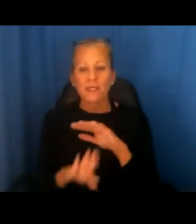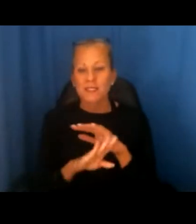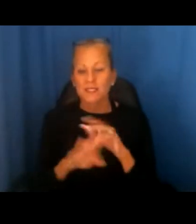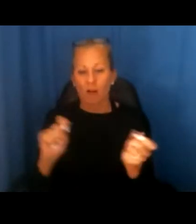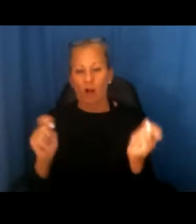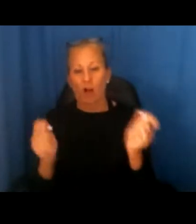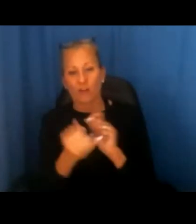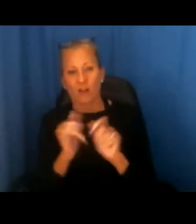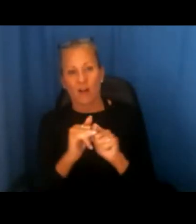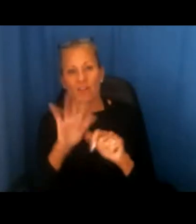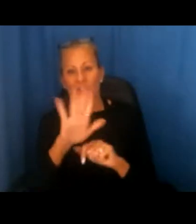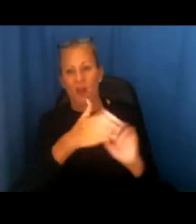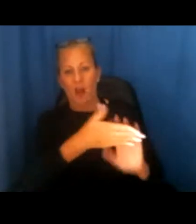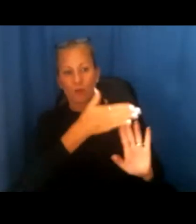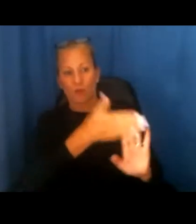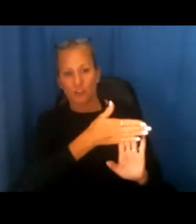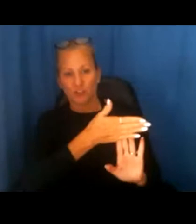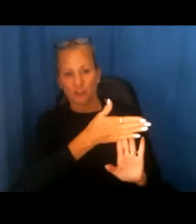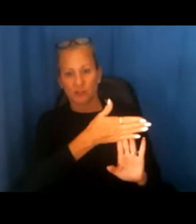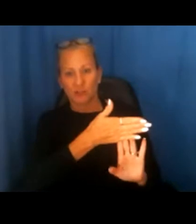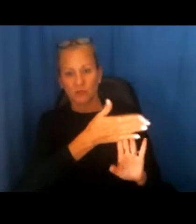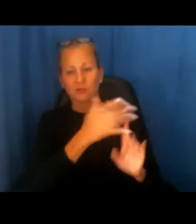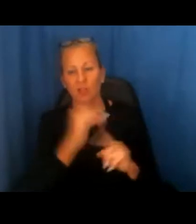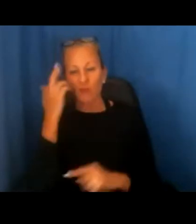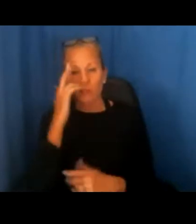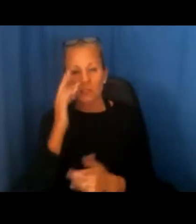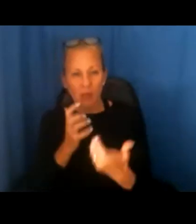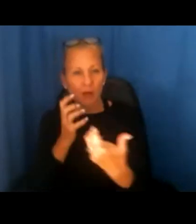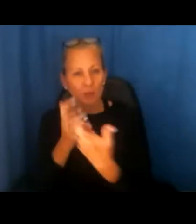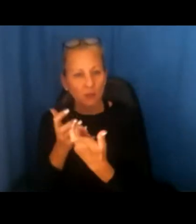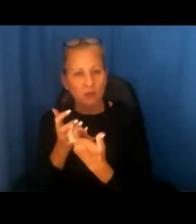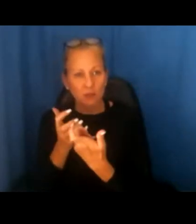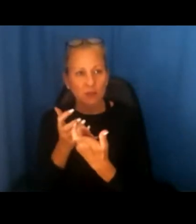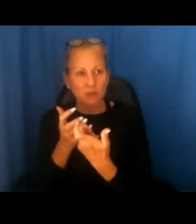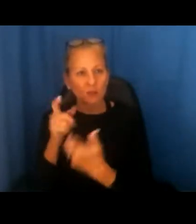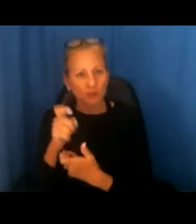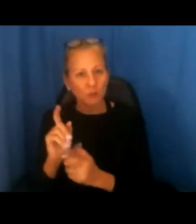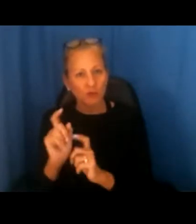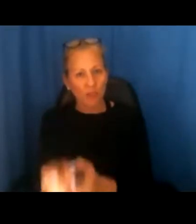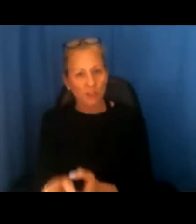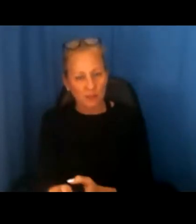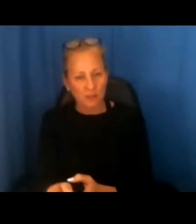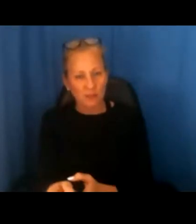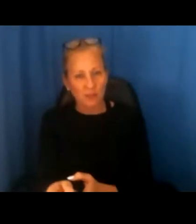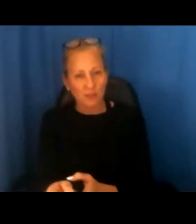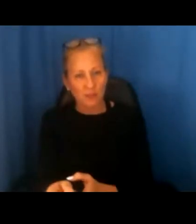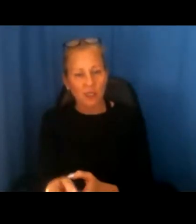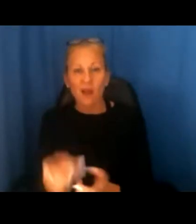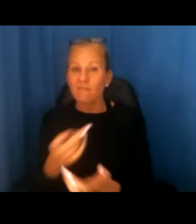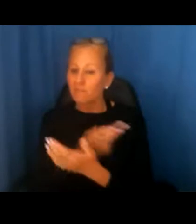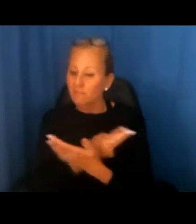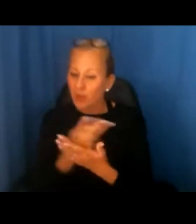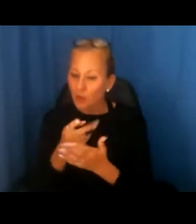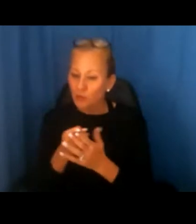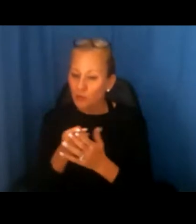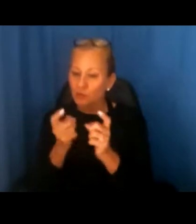the entity's operations, then the reasonable accommodation should be granted. And a failure to grant